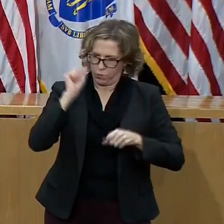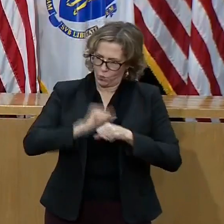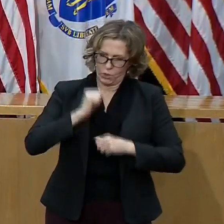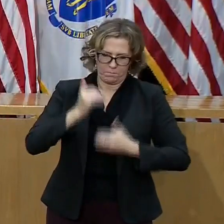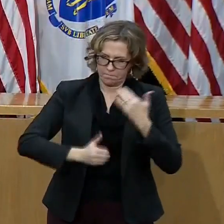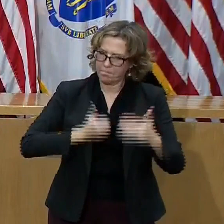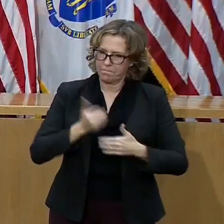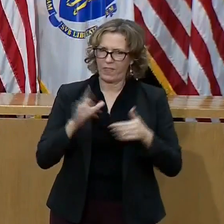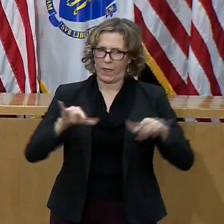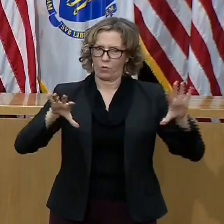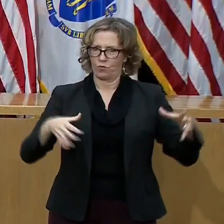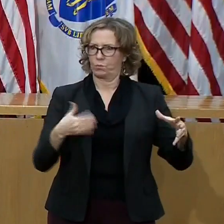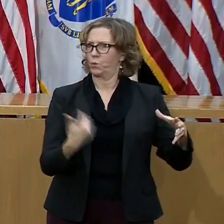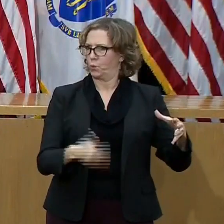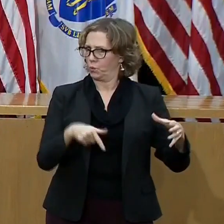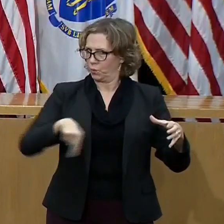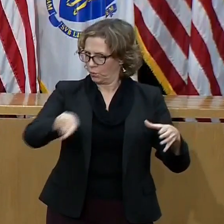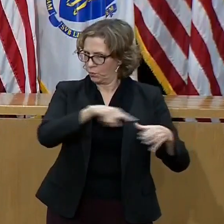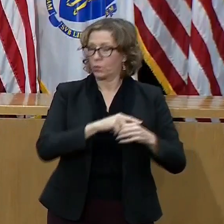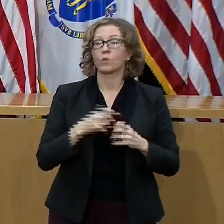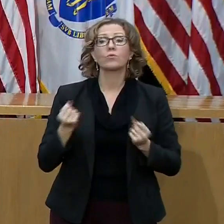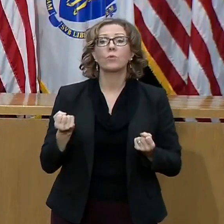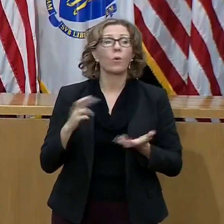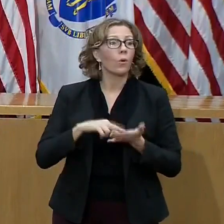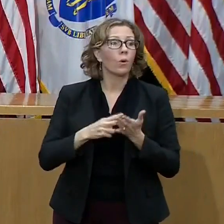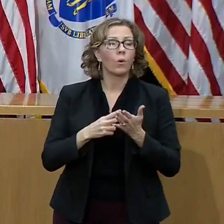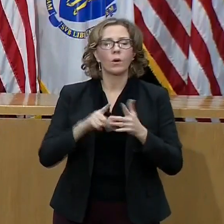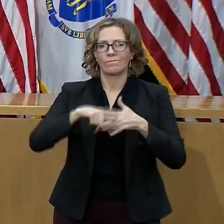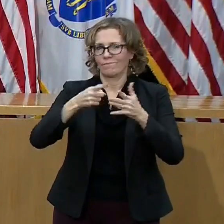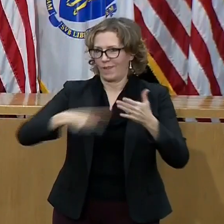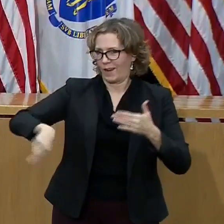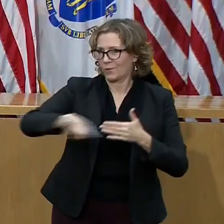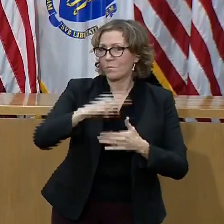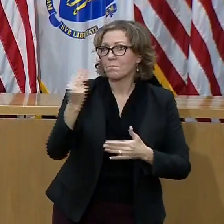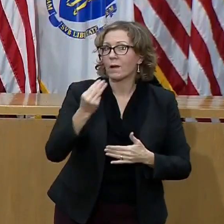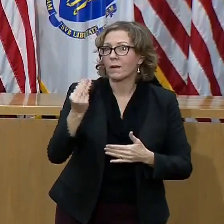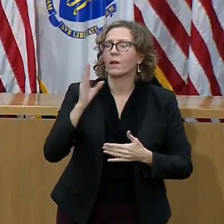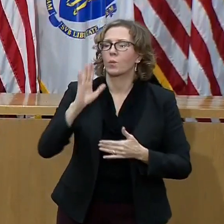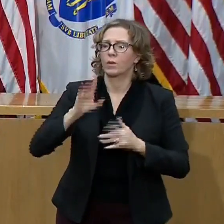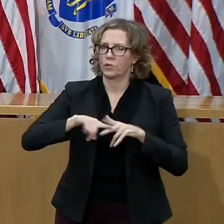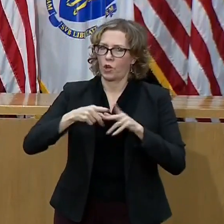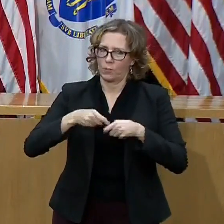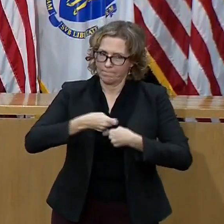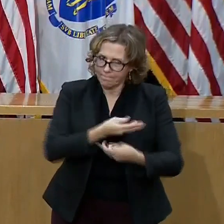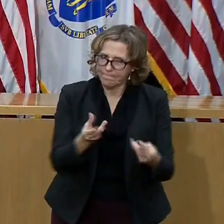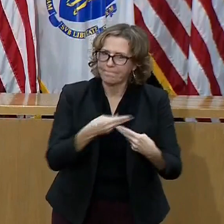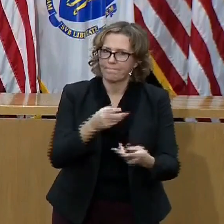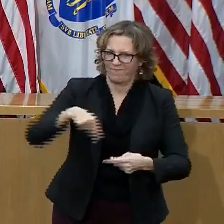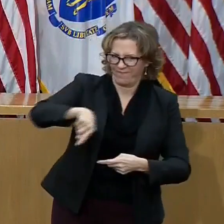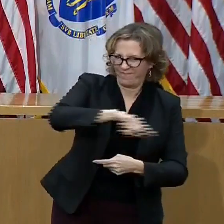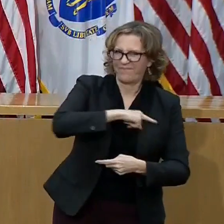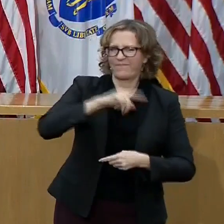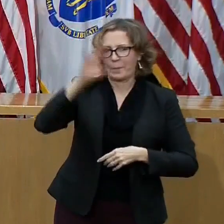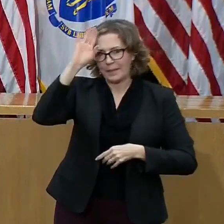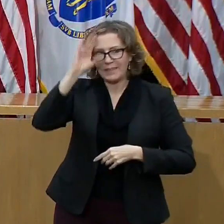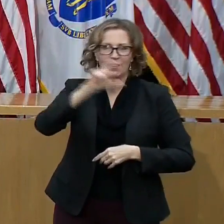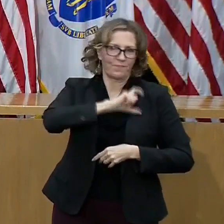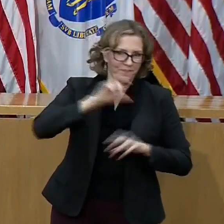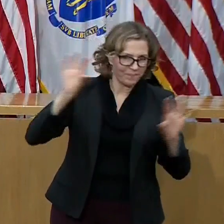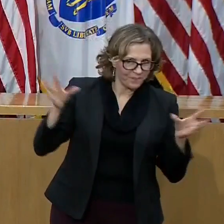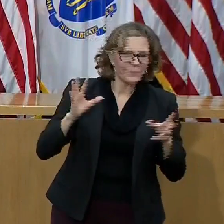Beginning on January 11th, first responders will begin receiving vaccine doses. Police officers, firefighters,